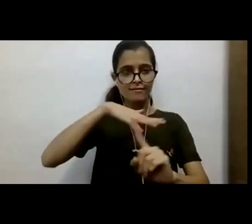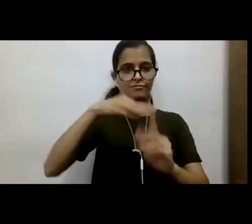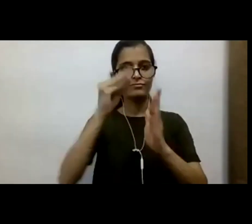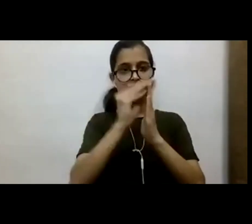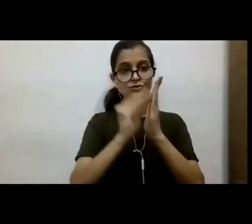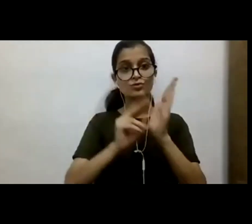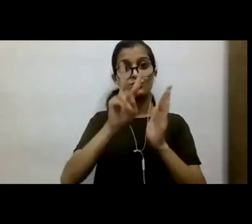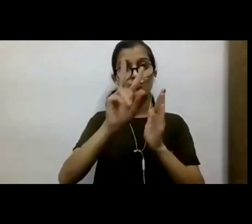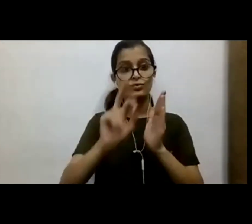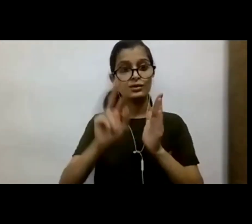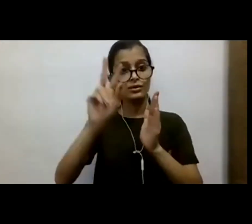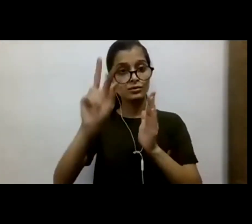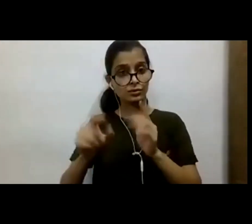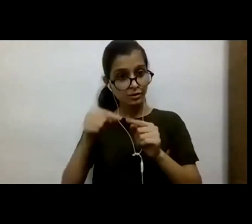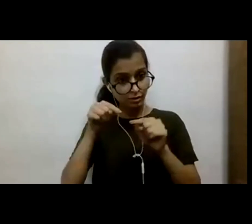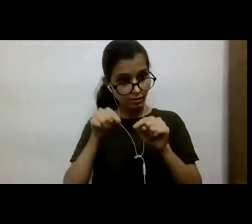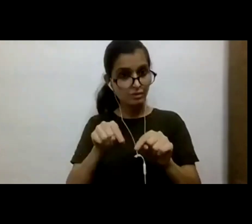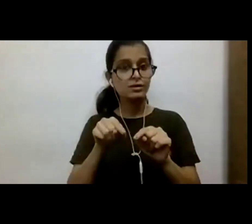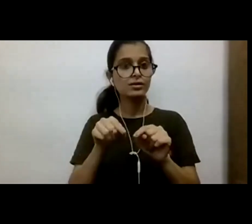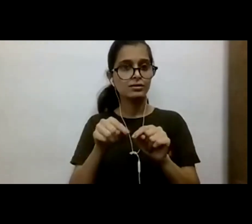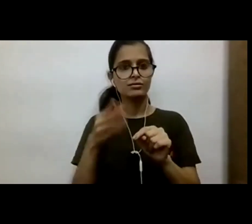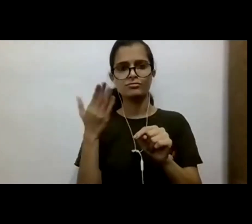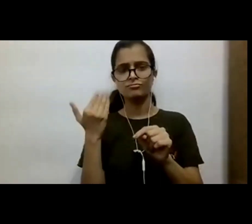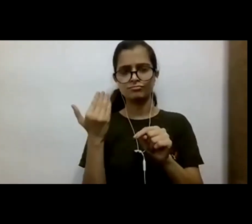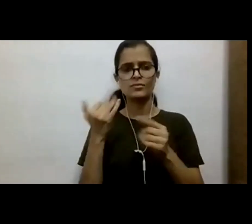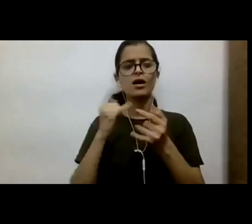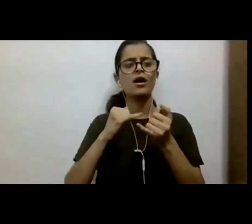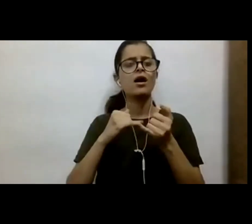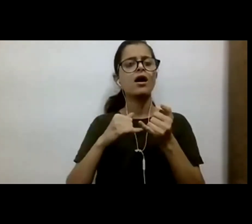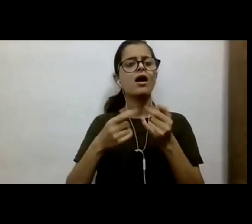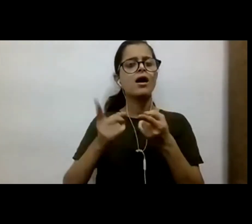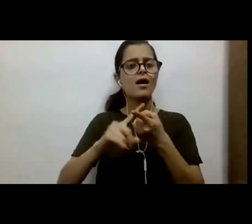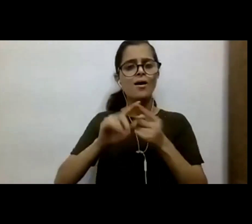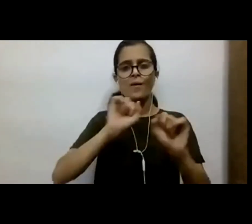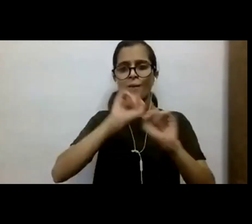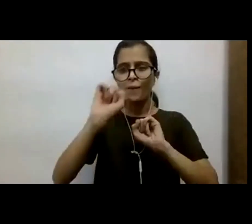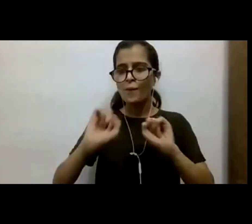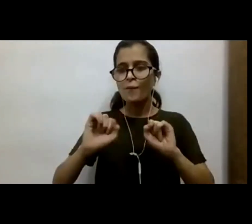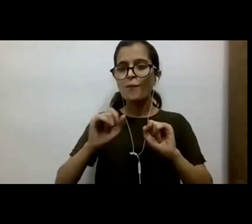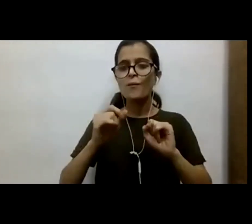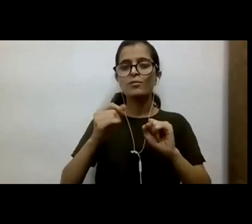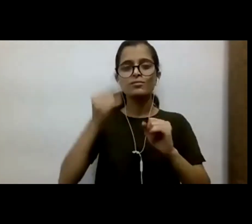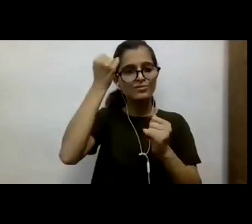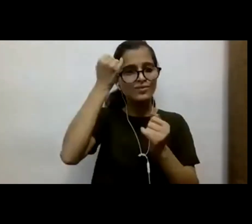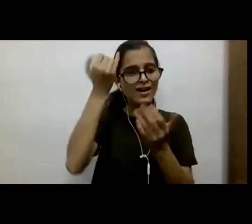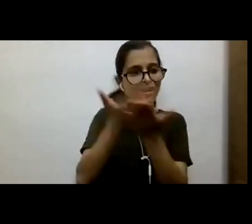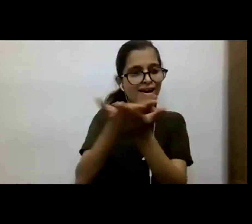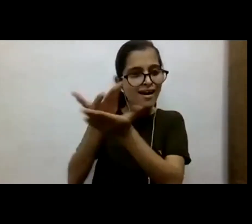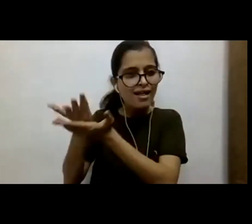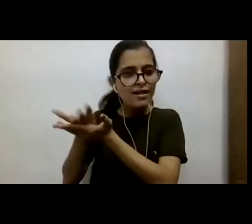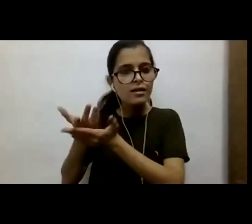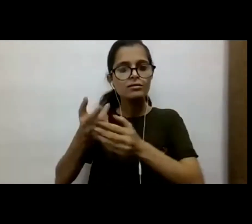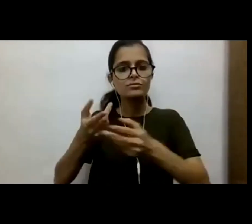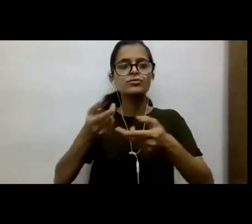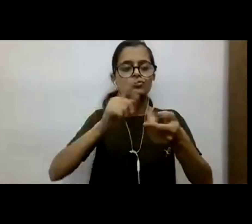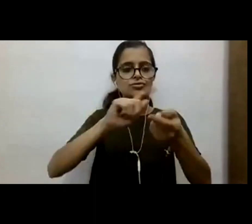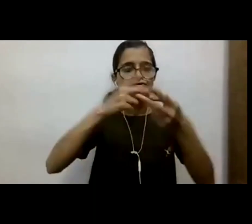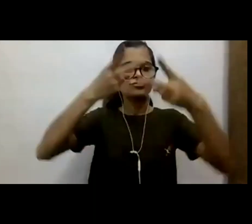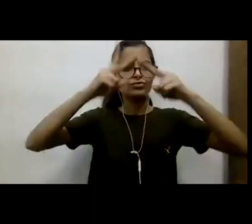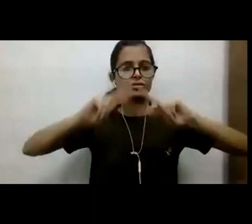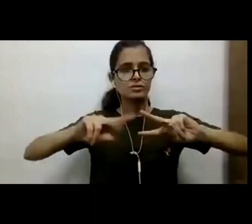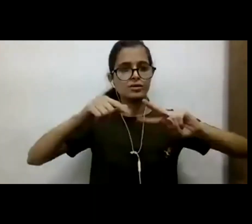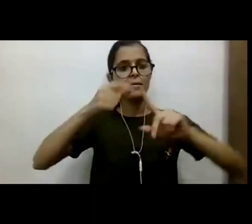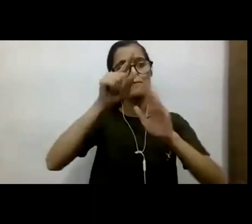2020, which is in the offing. last state now to submit comments to it after the translations of that policy have been released.